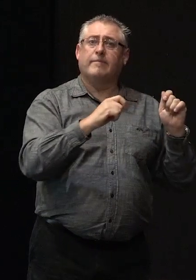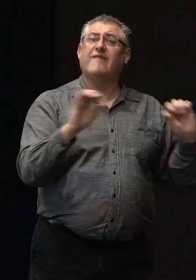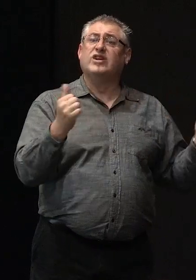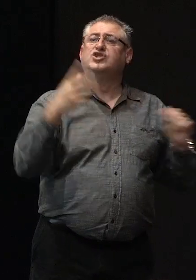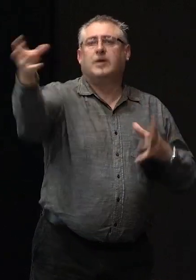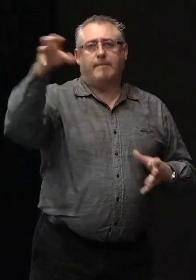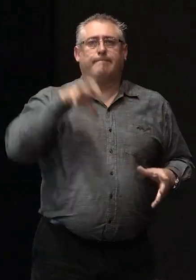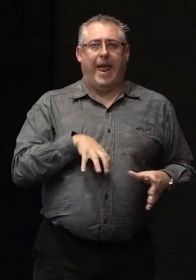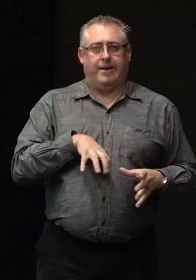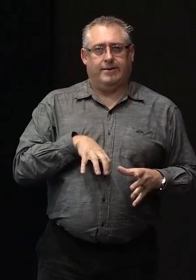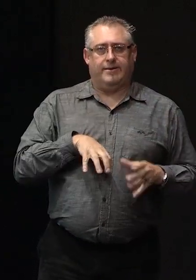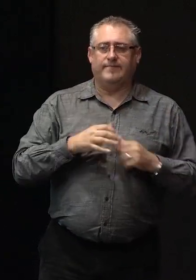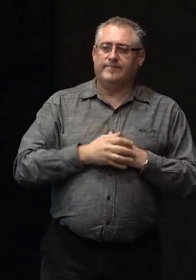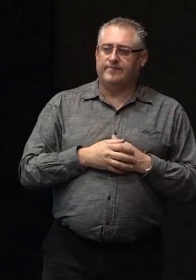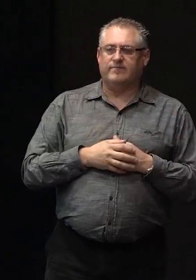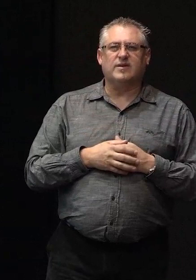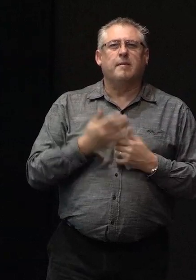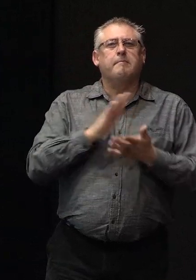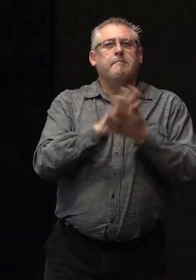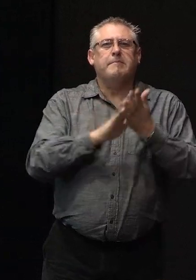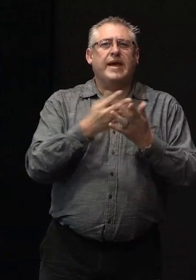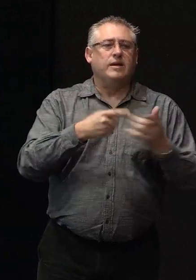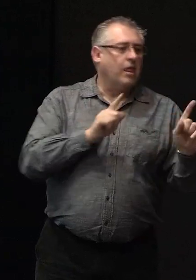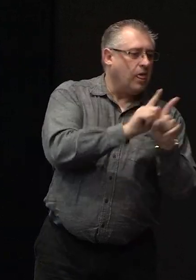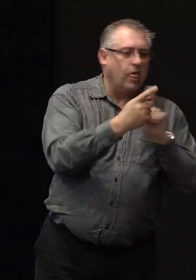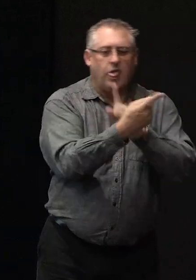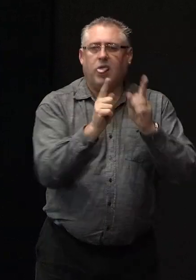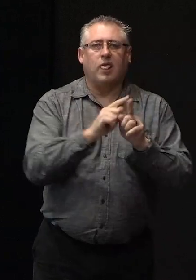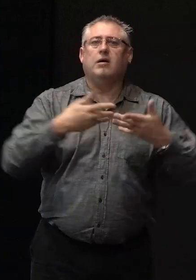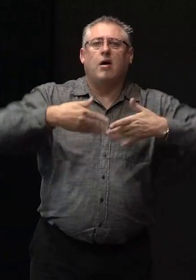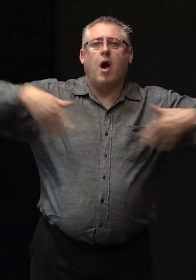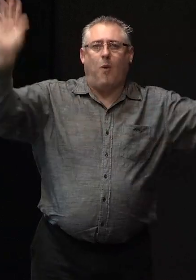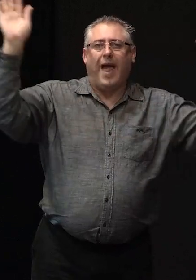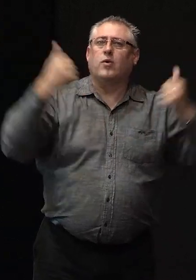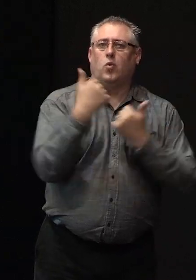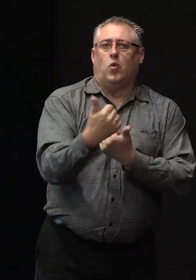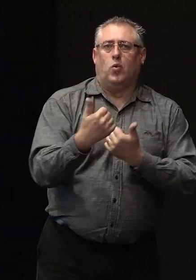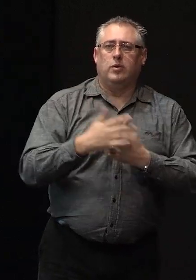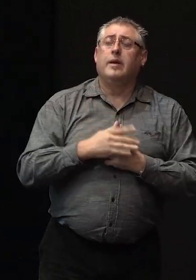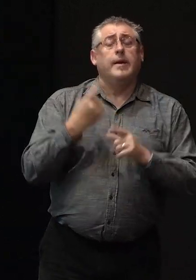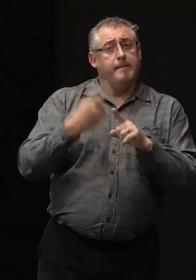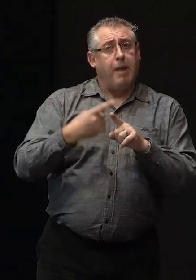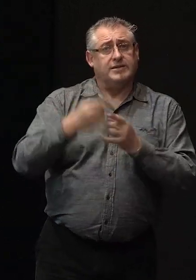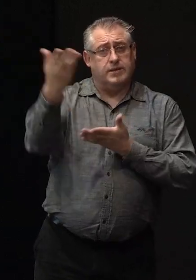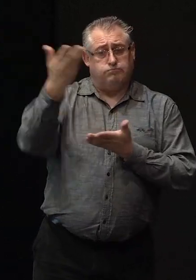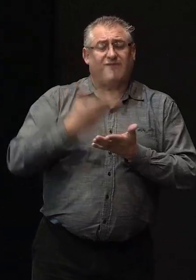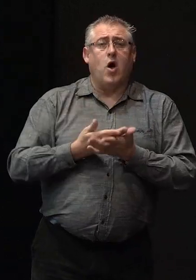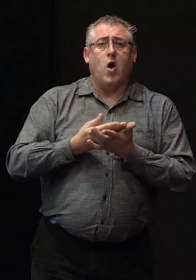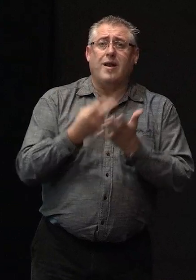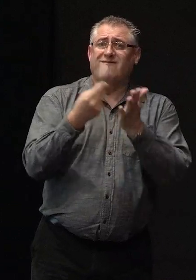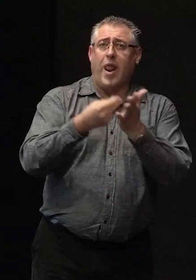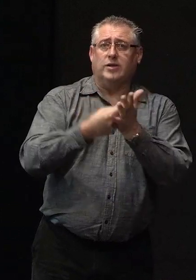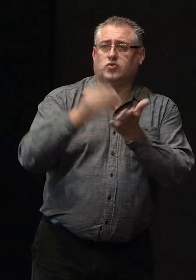of having to work around occupants they also provide financial assistance for temporary accommodation